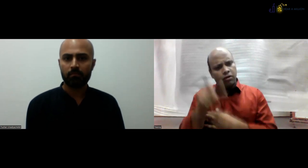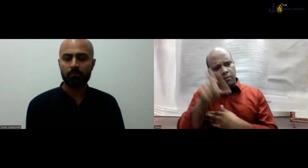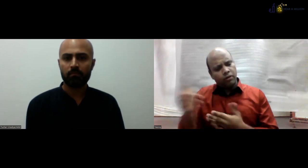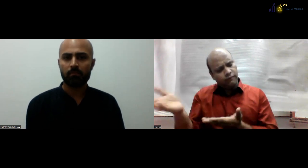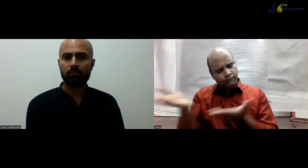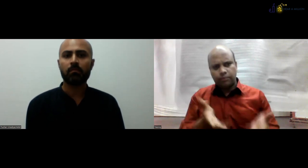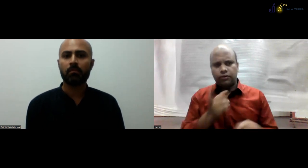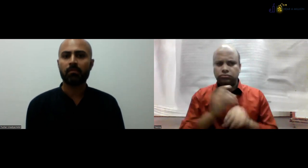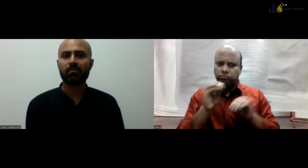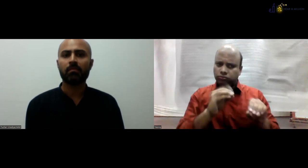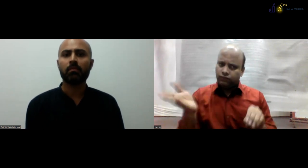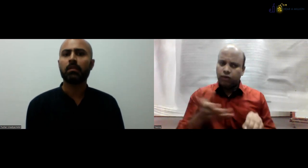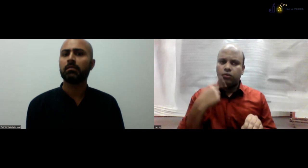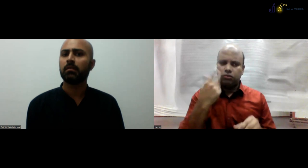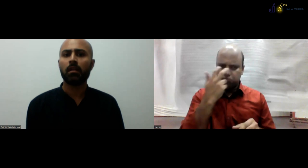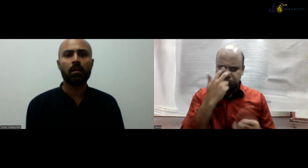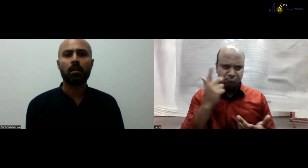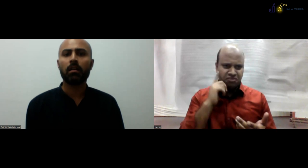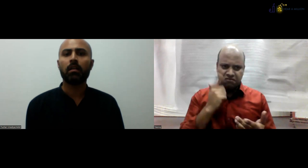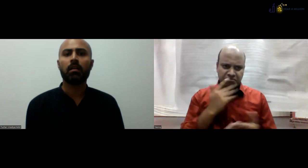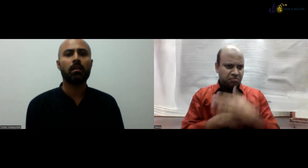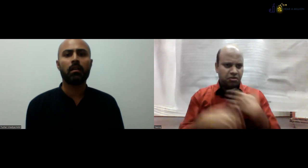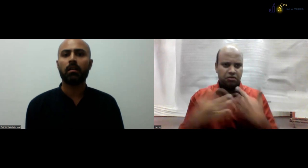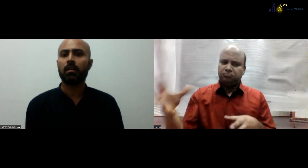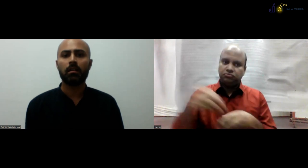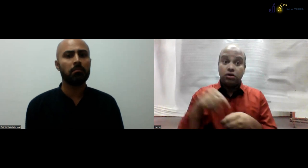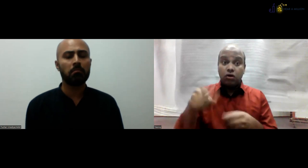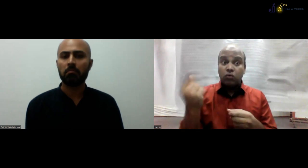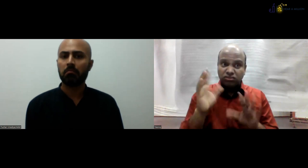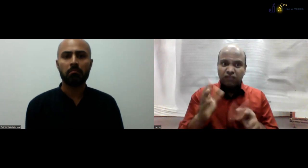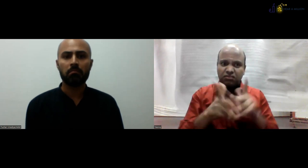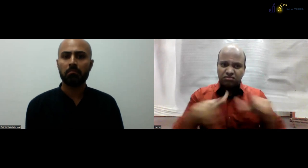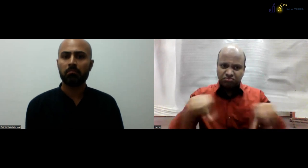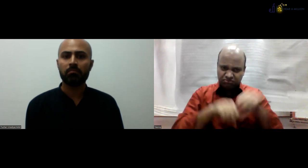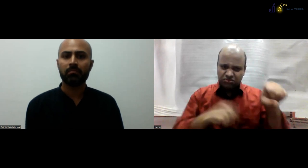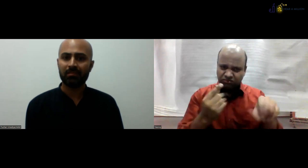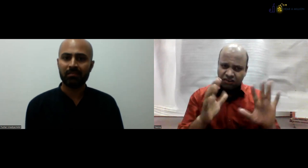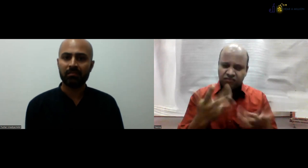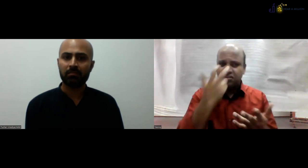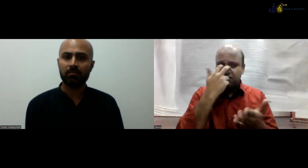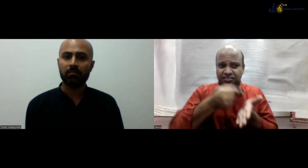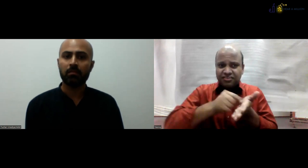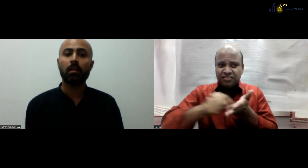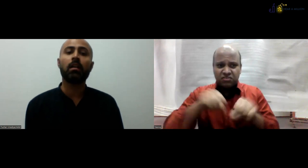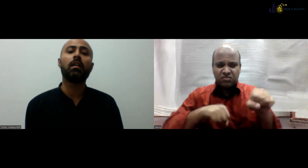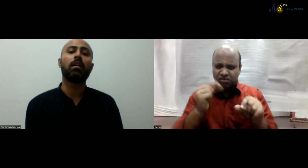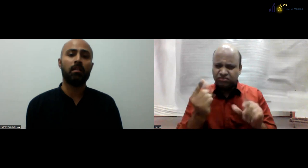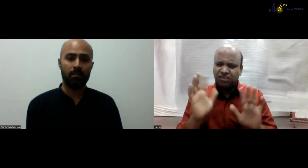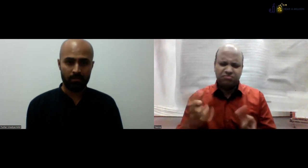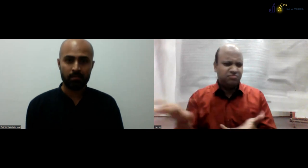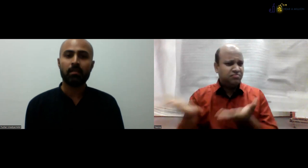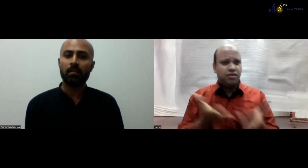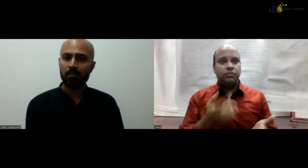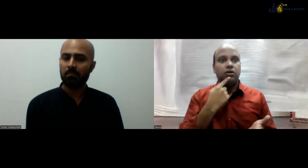about this thing that teachers, you can have a teacher who could be a person with disability. So it means you can have deaf